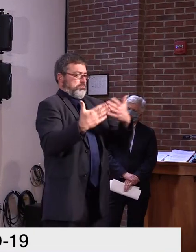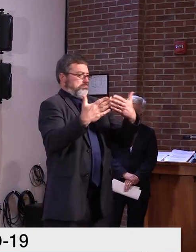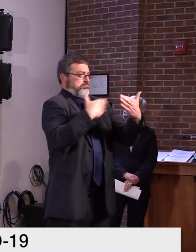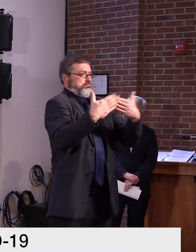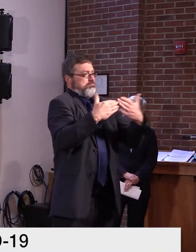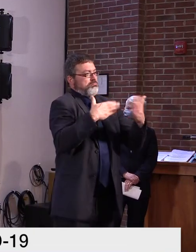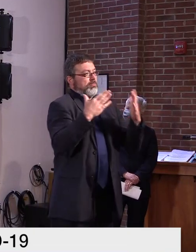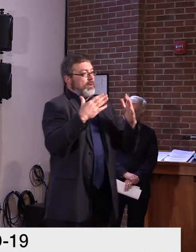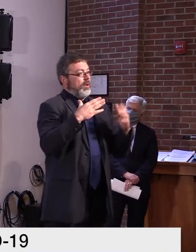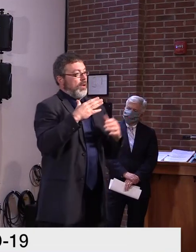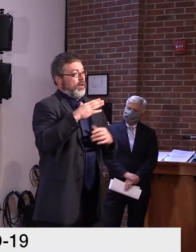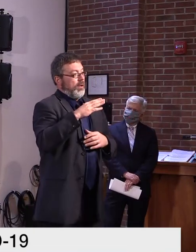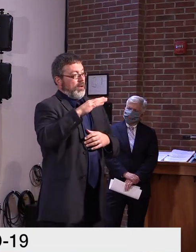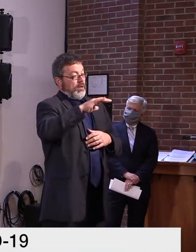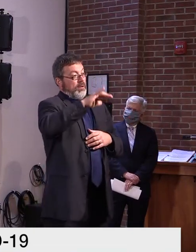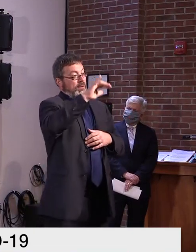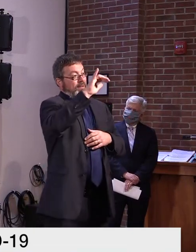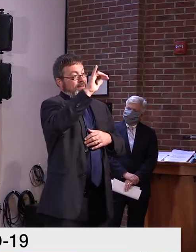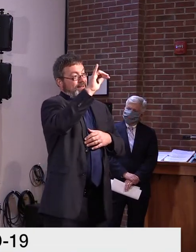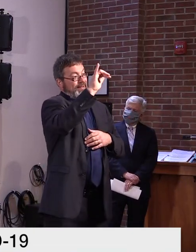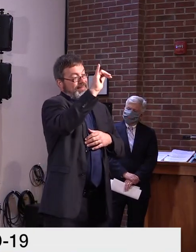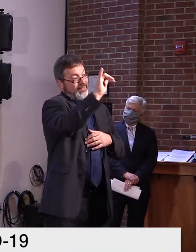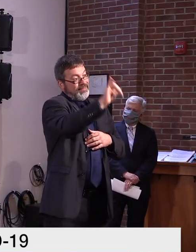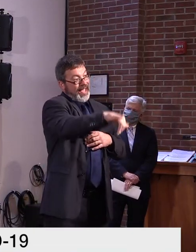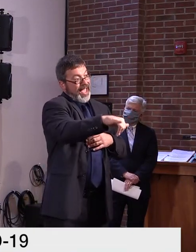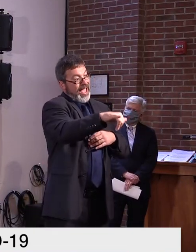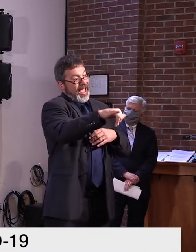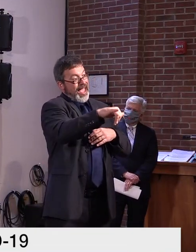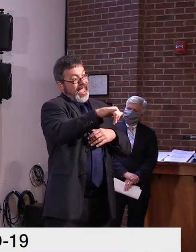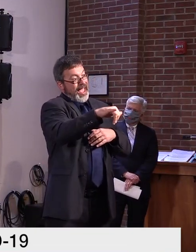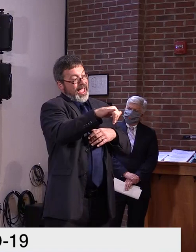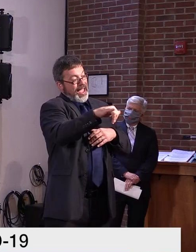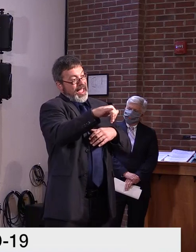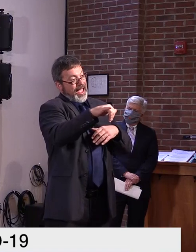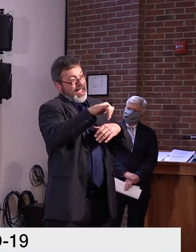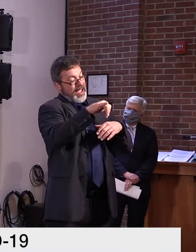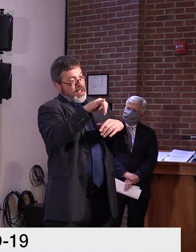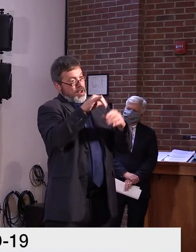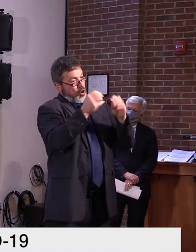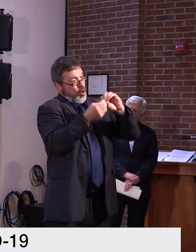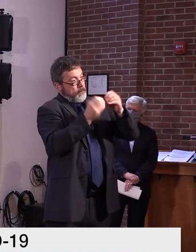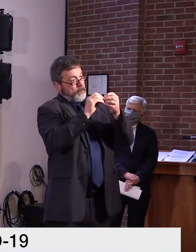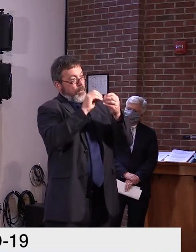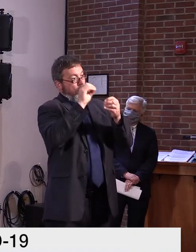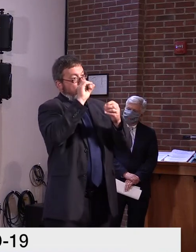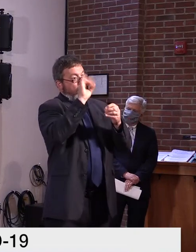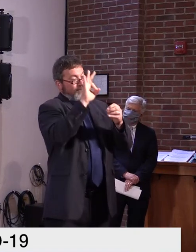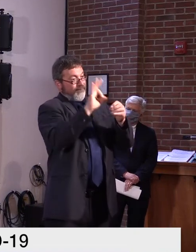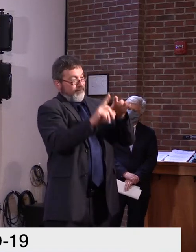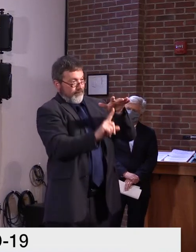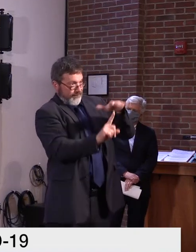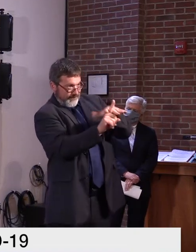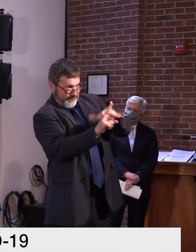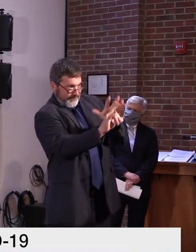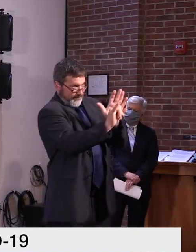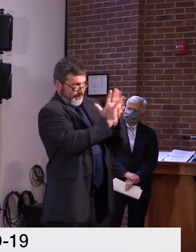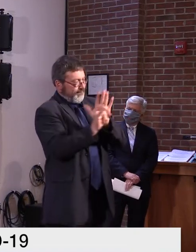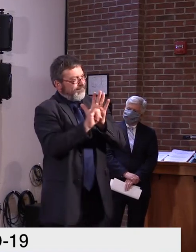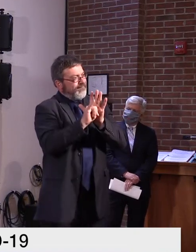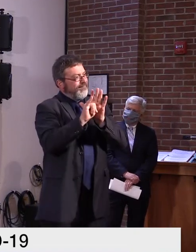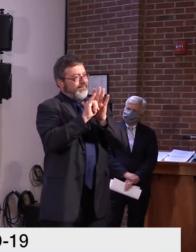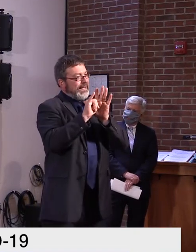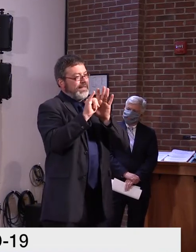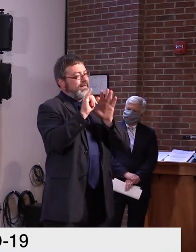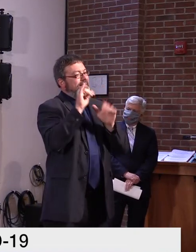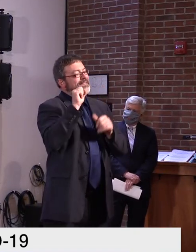of cases. Uh, whether it's the percentage you describe or not, I, I have no idea. I do subscribe